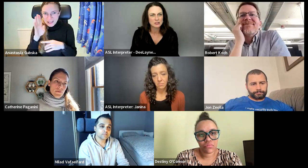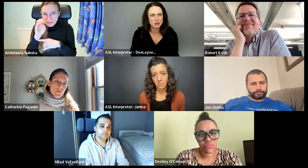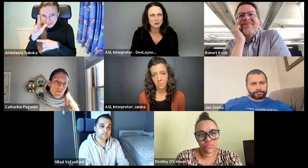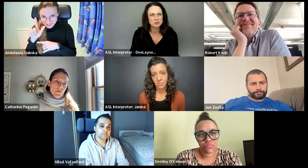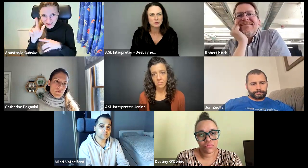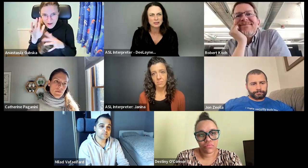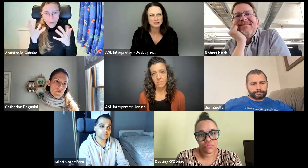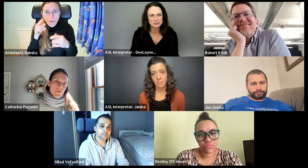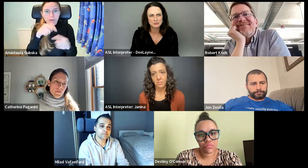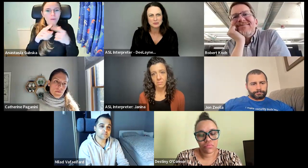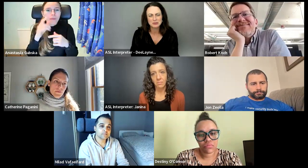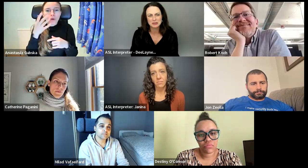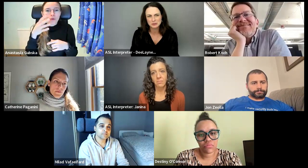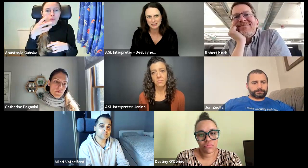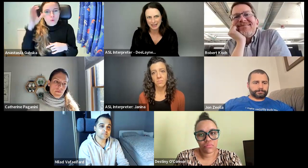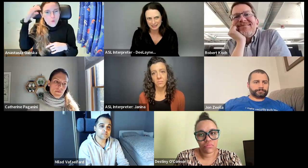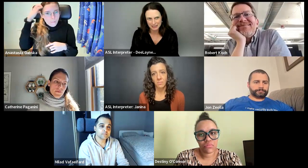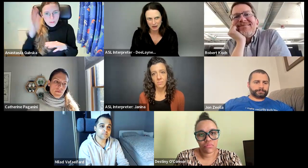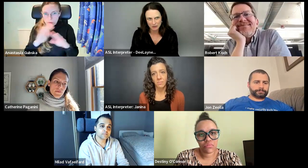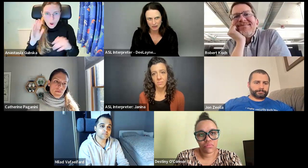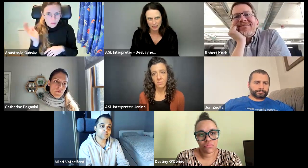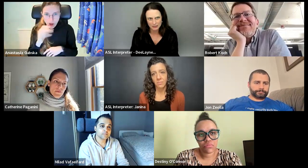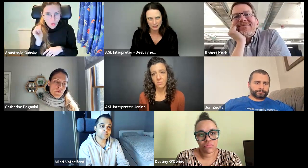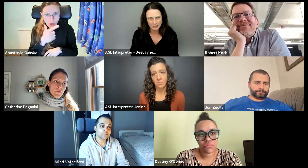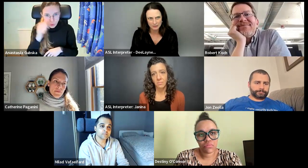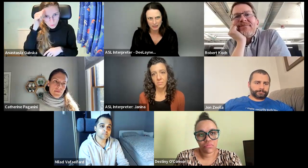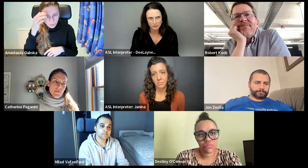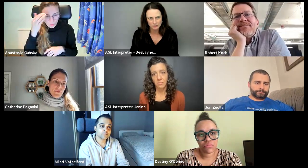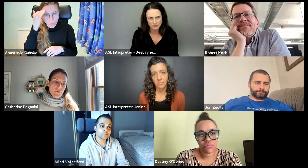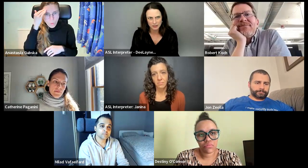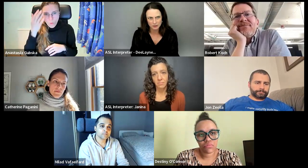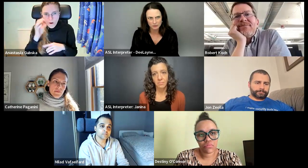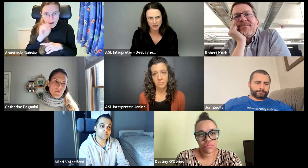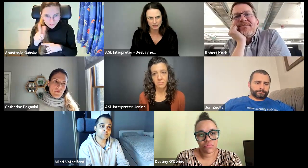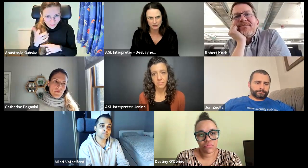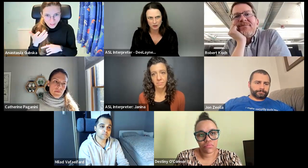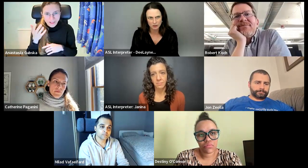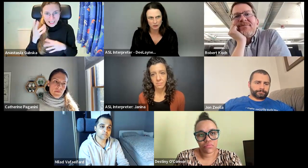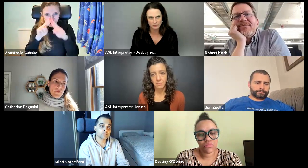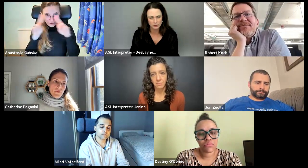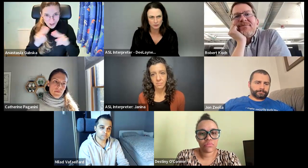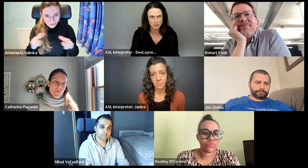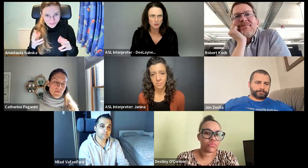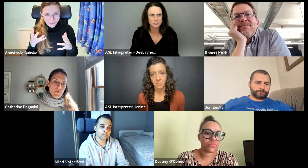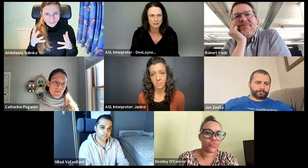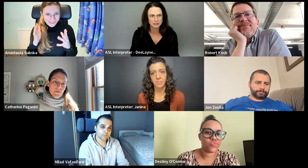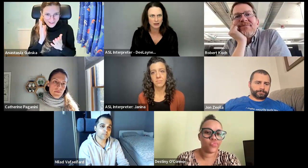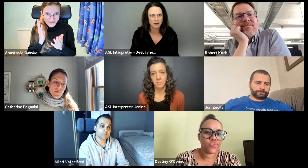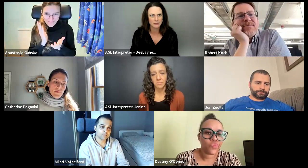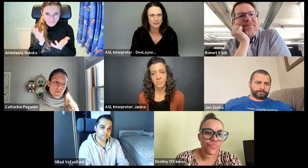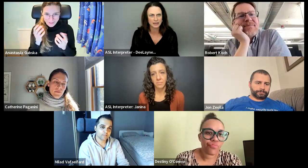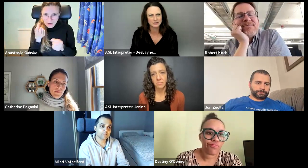and then the interpreters will be using ASL and, um, I don't, I don't think all of Europe knows